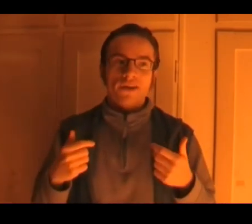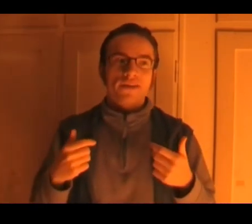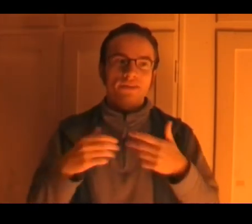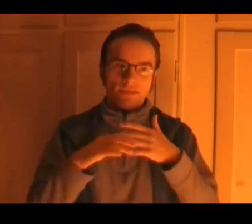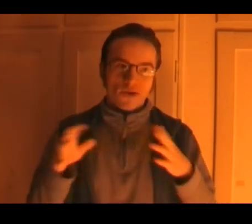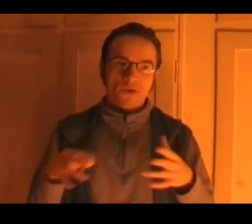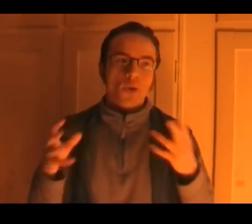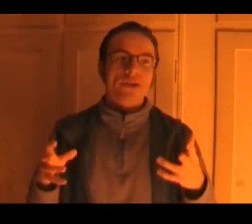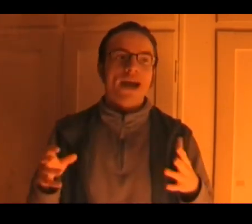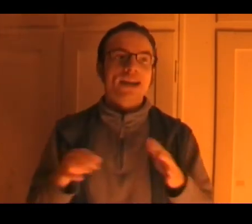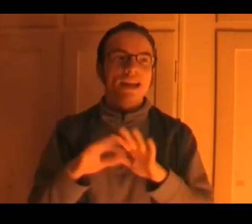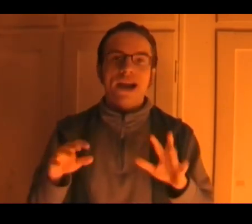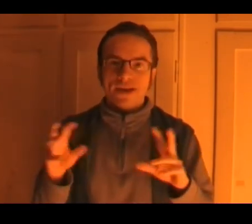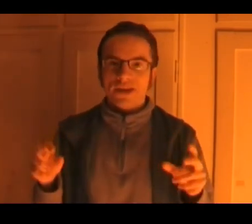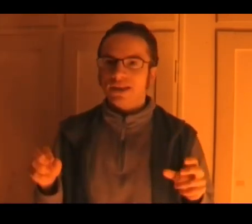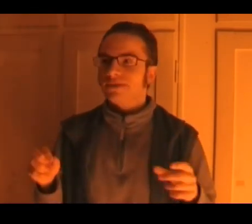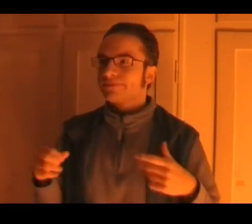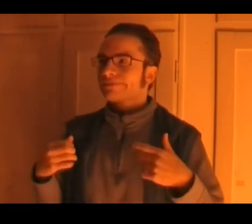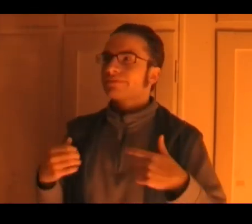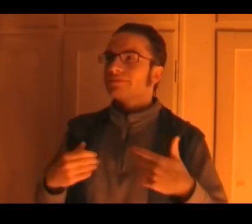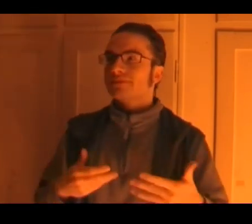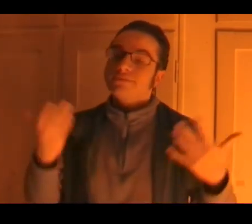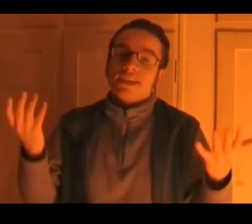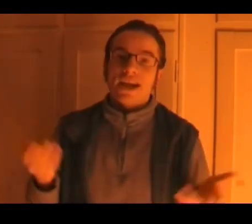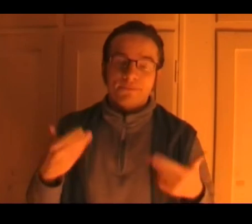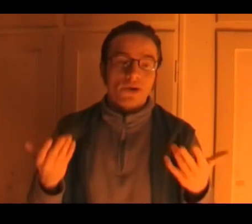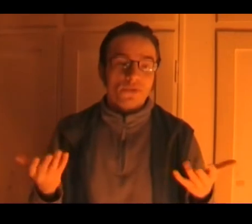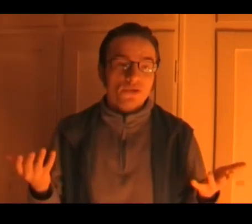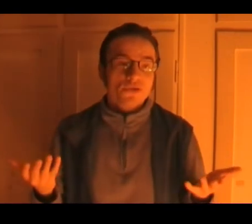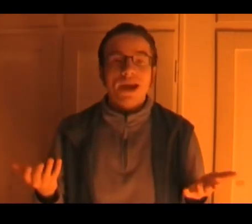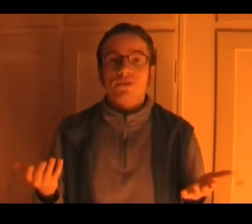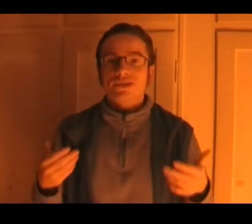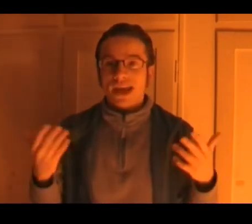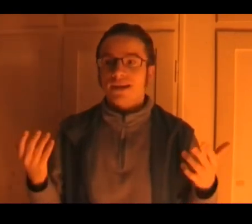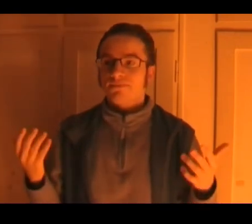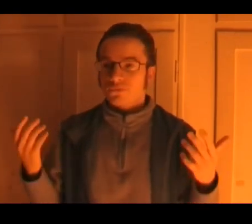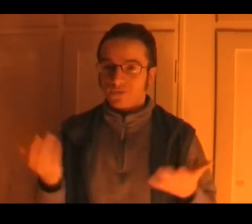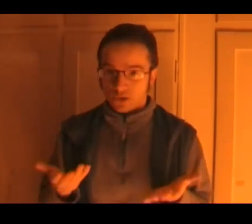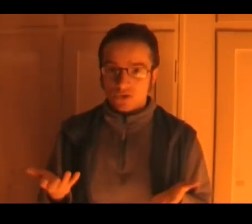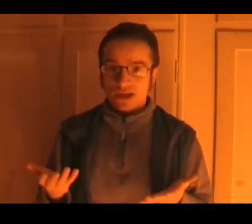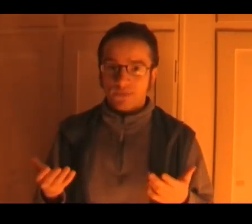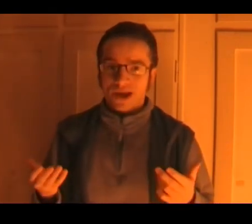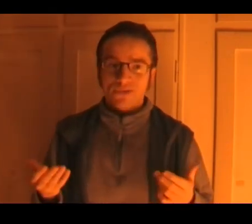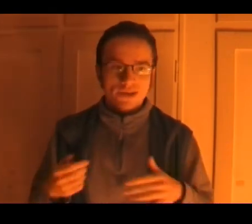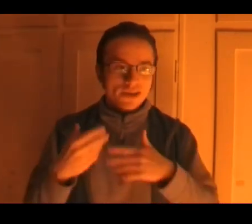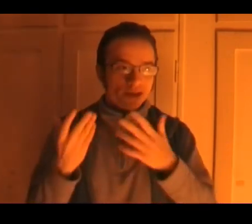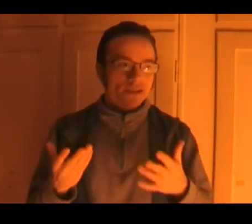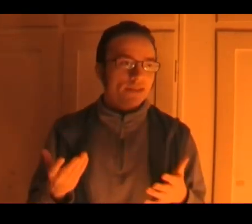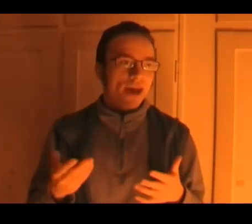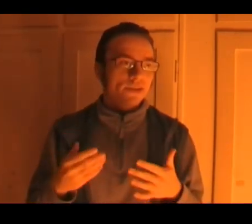all night and not have any yeah you know new cameras can run for a long time without having